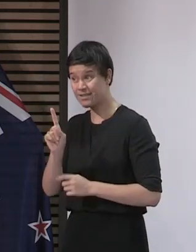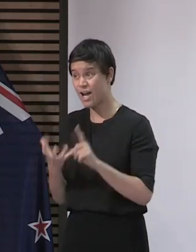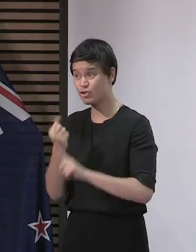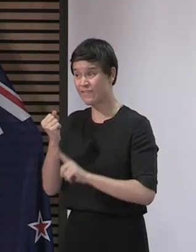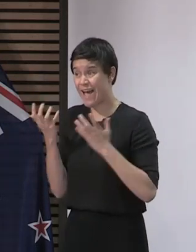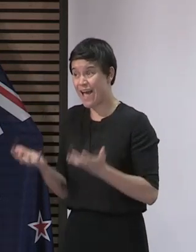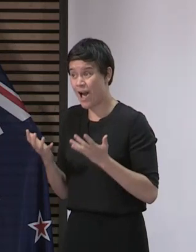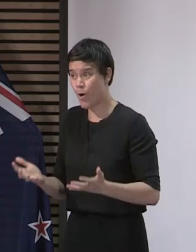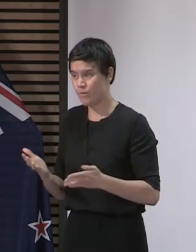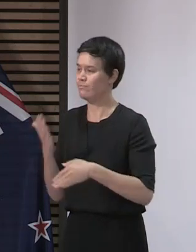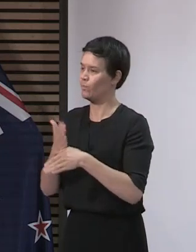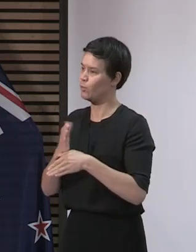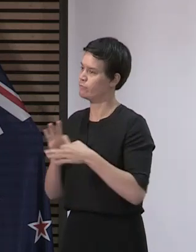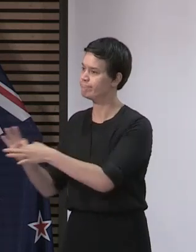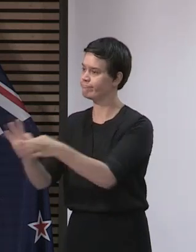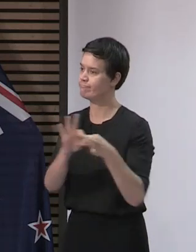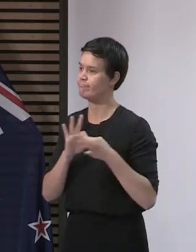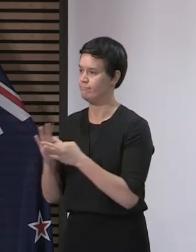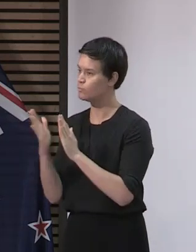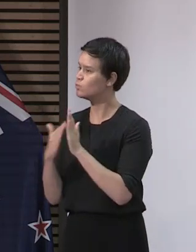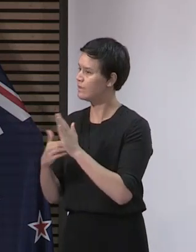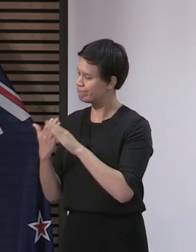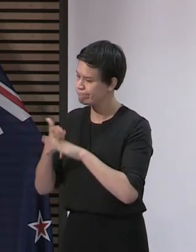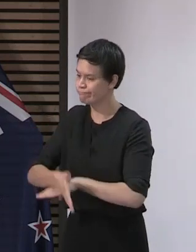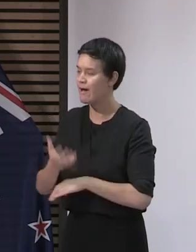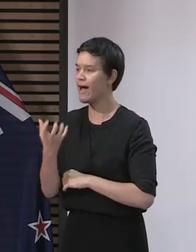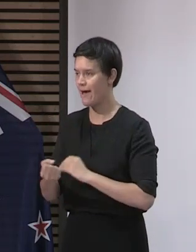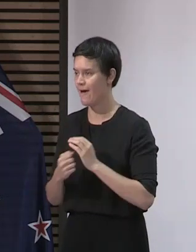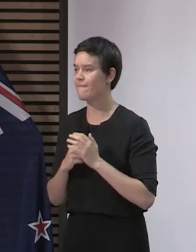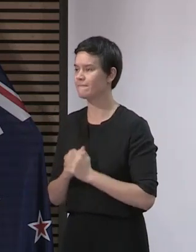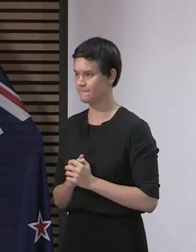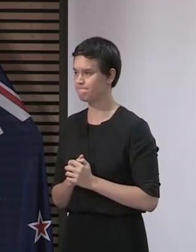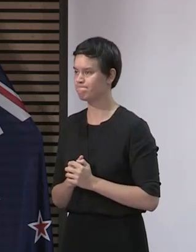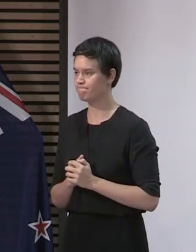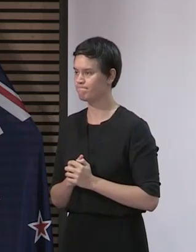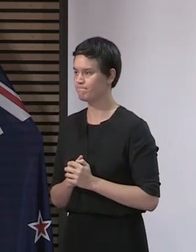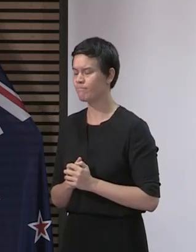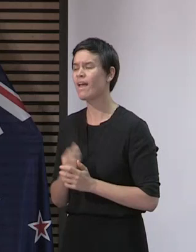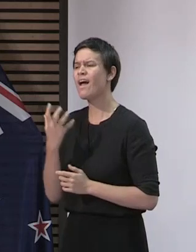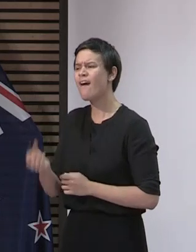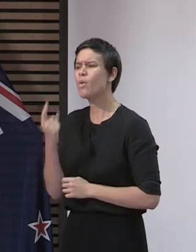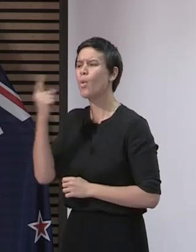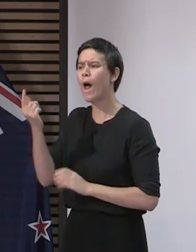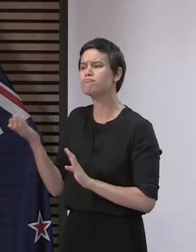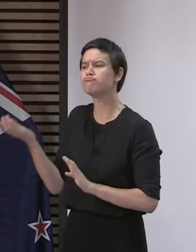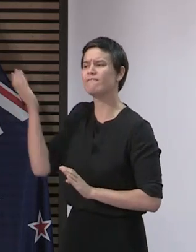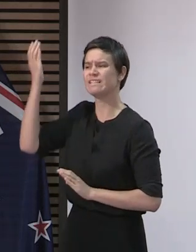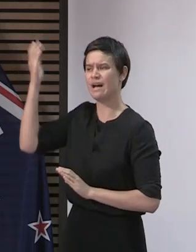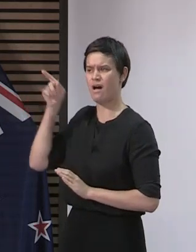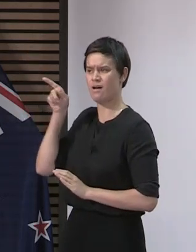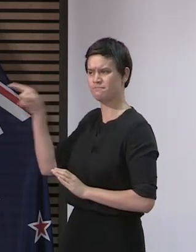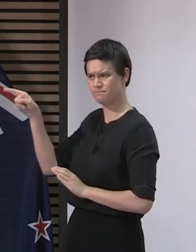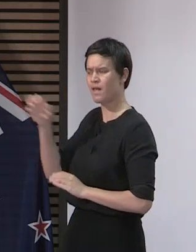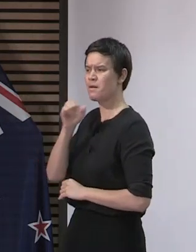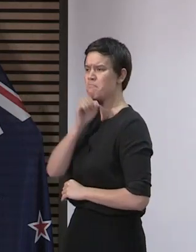As we entered Level 4, modelling from Professor Sean Hendy gave us insights into